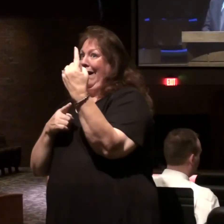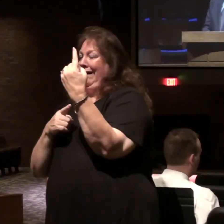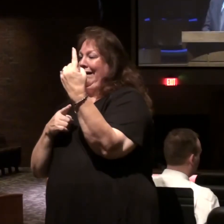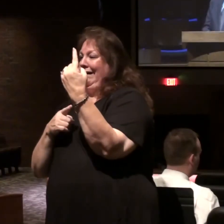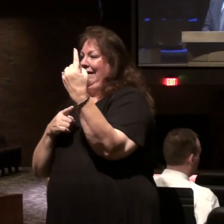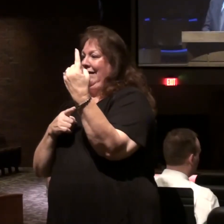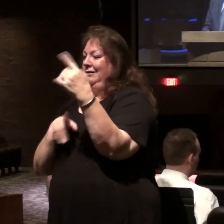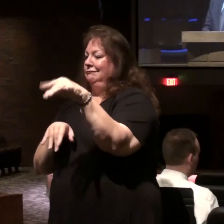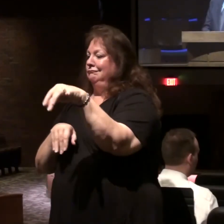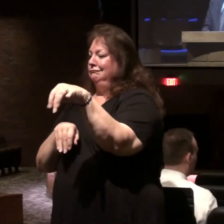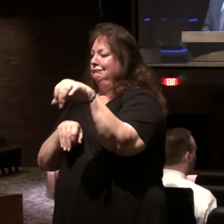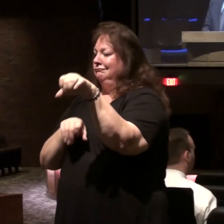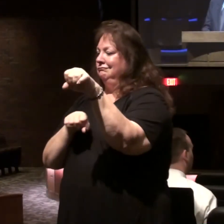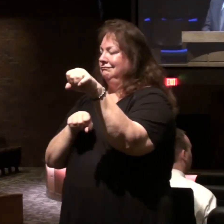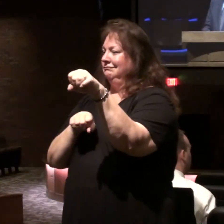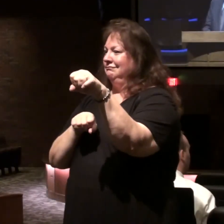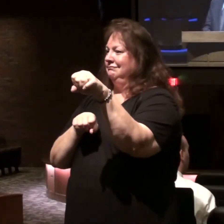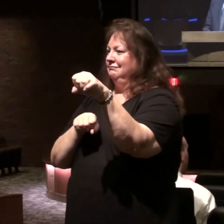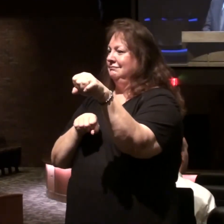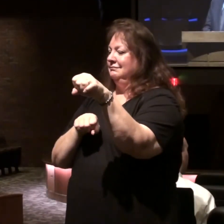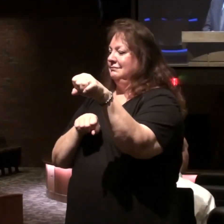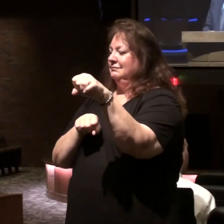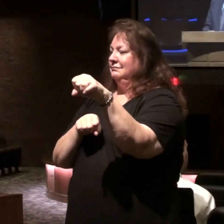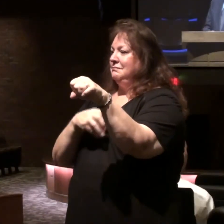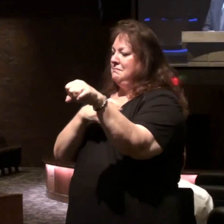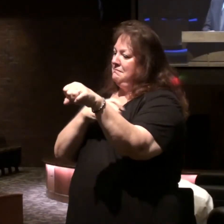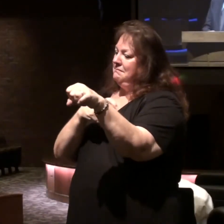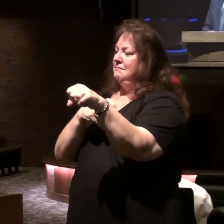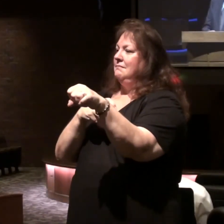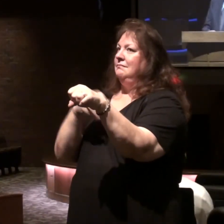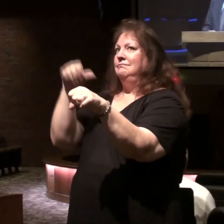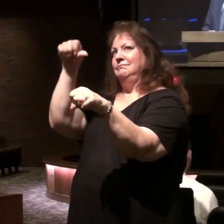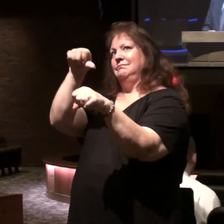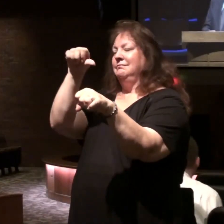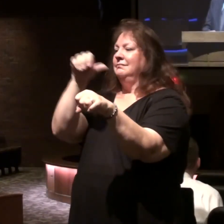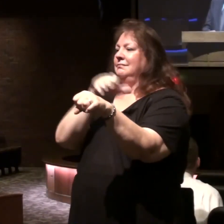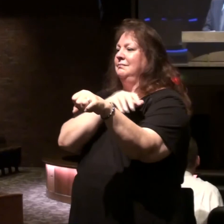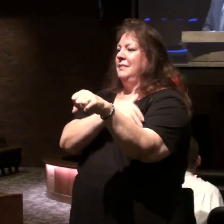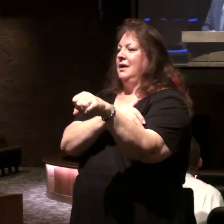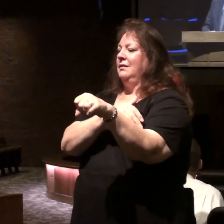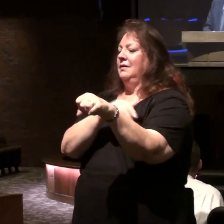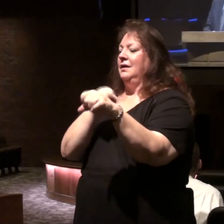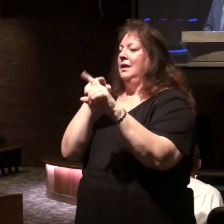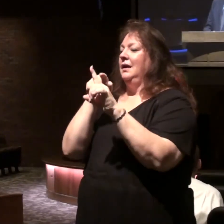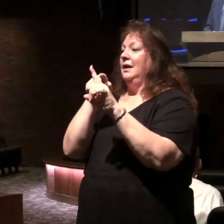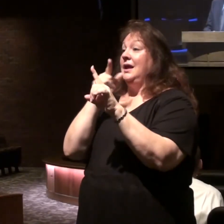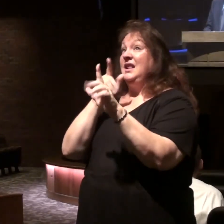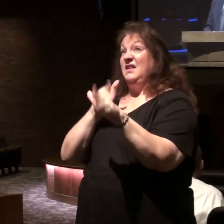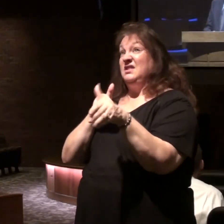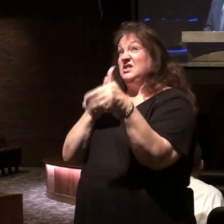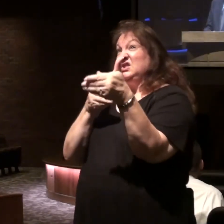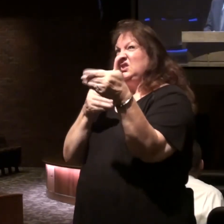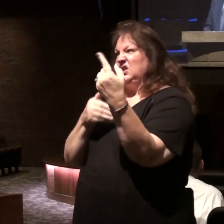that could have some veto power and even suggested the one